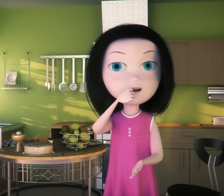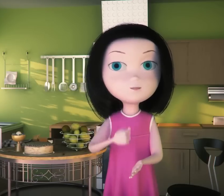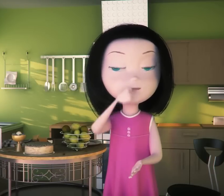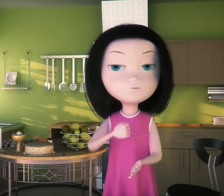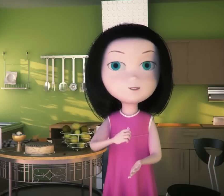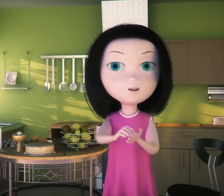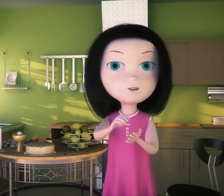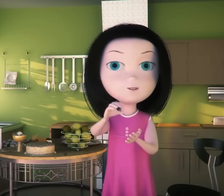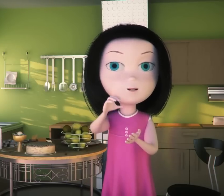ice cream